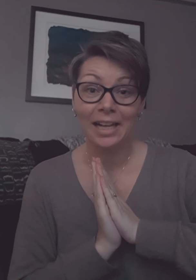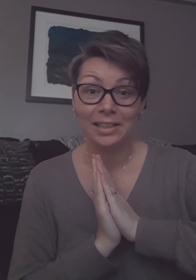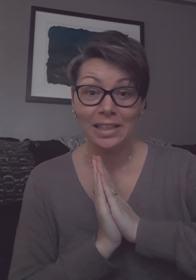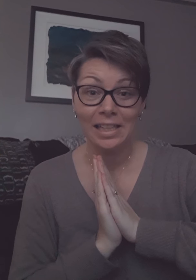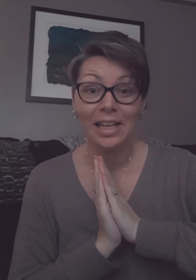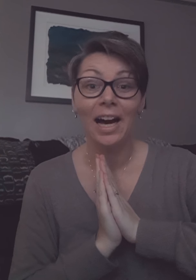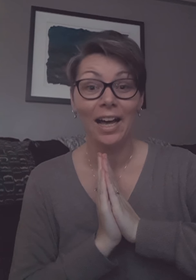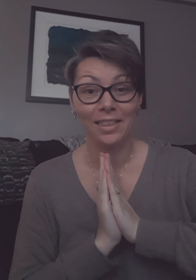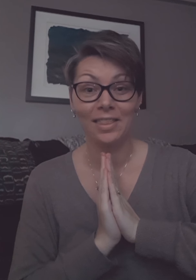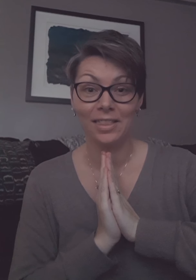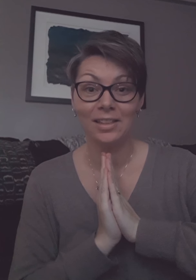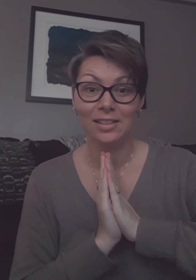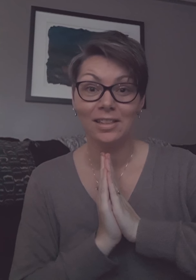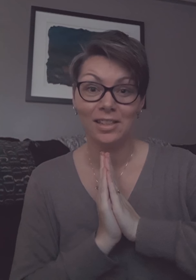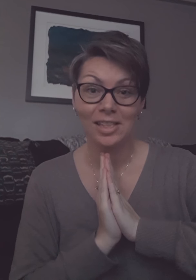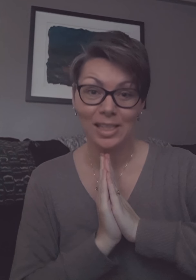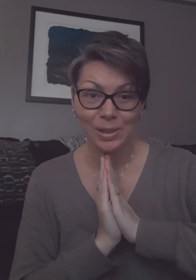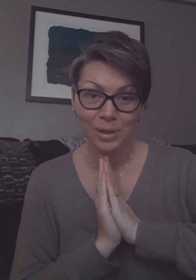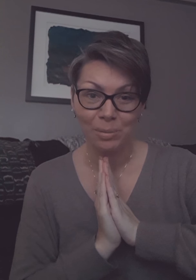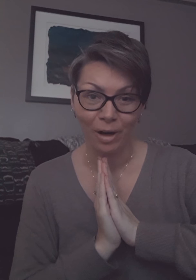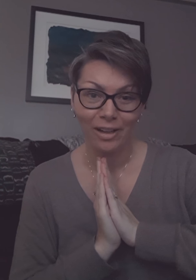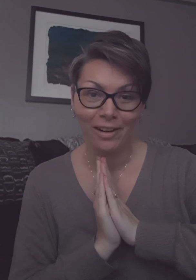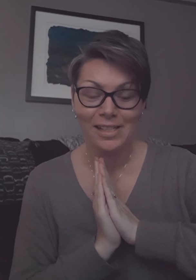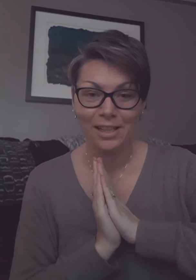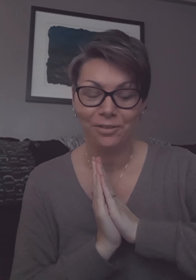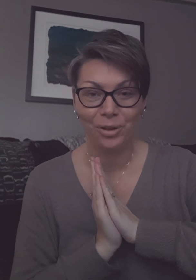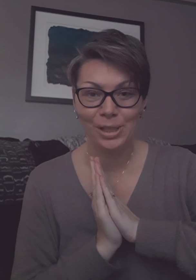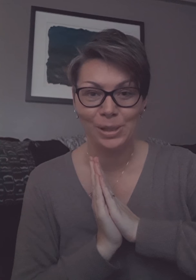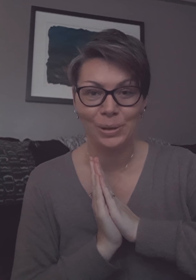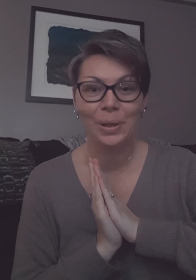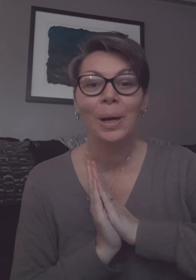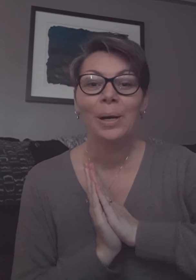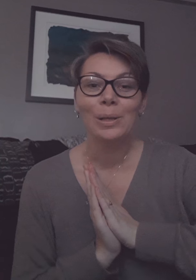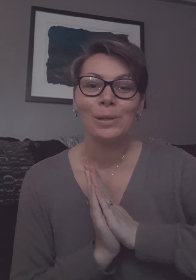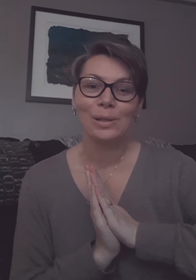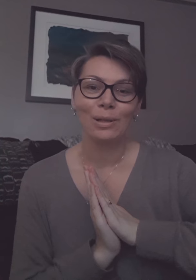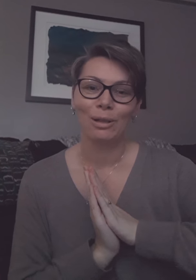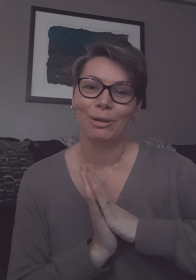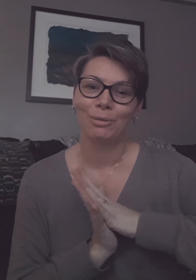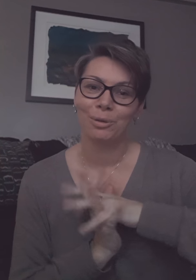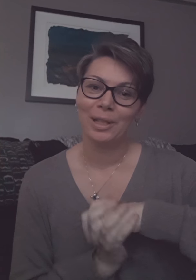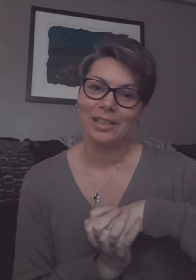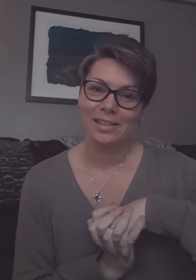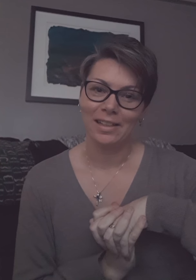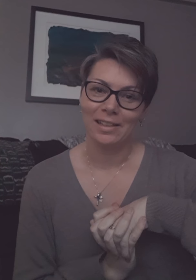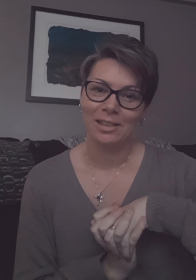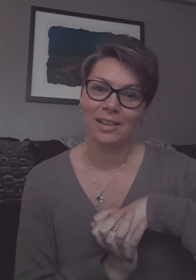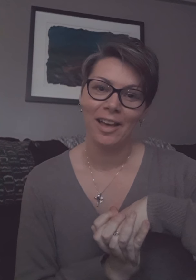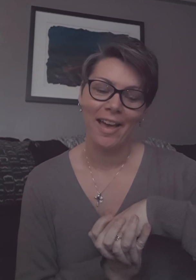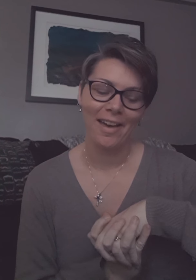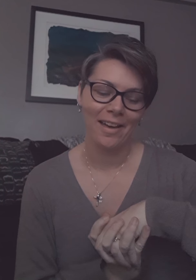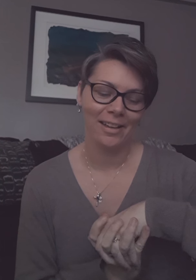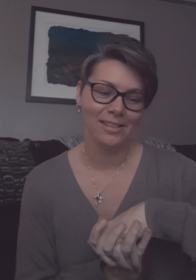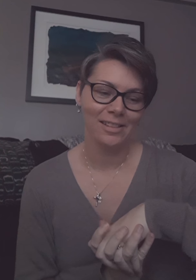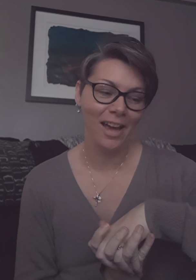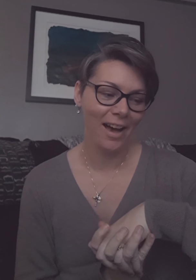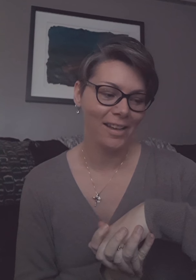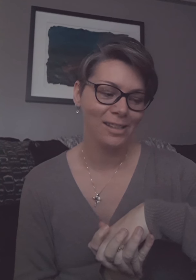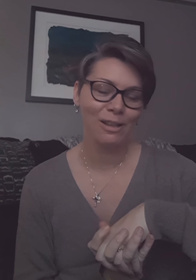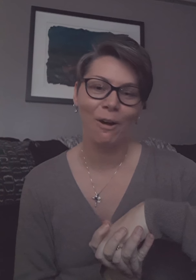the six week mark on day 42 so we're really excited and yeah so